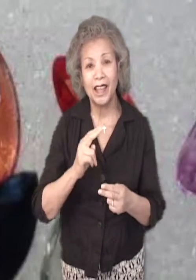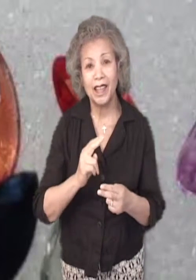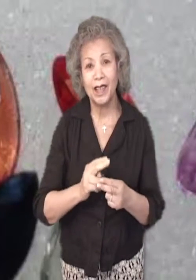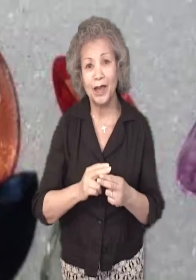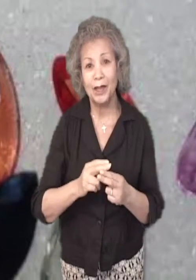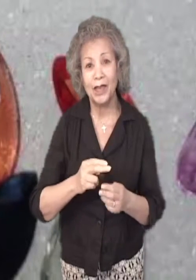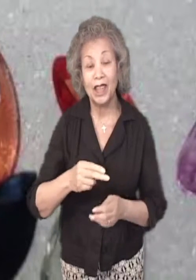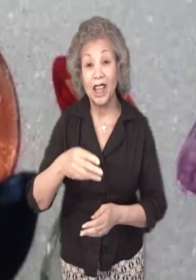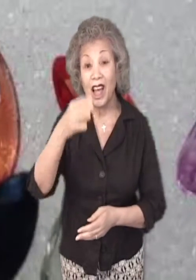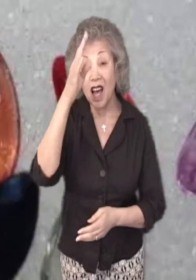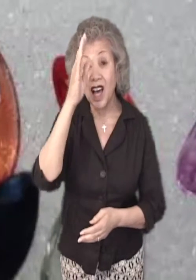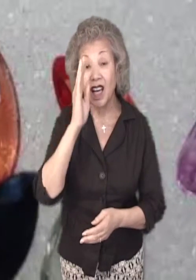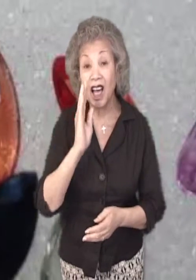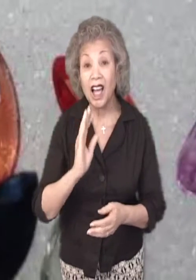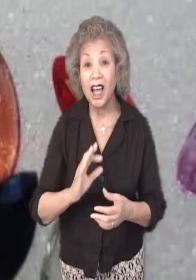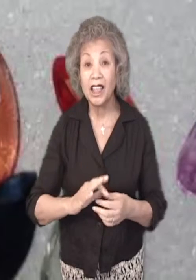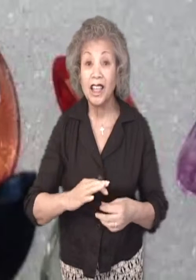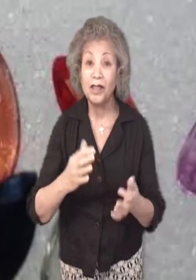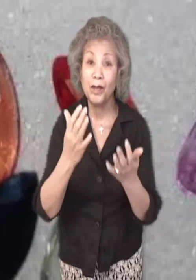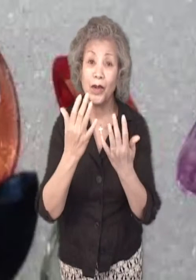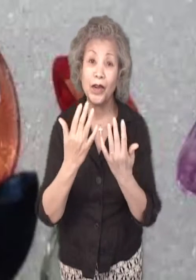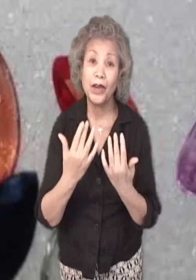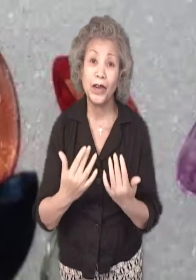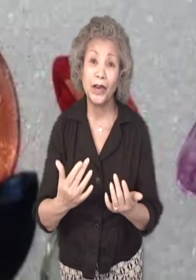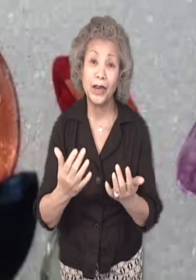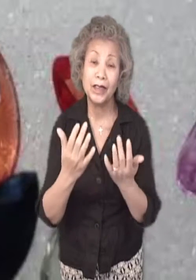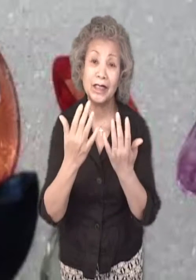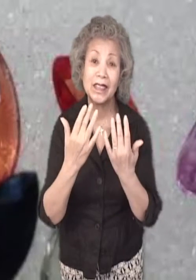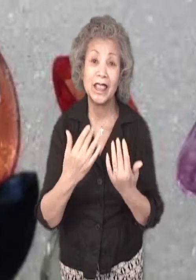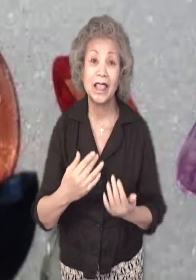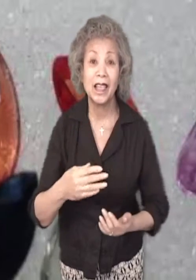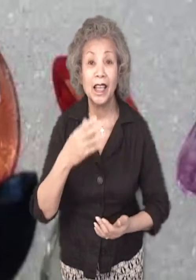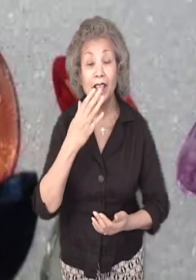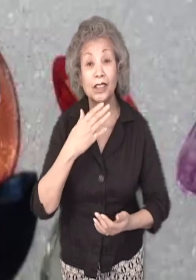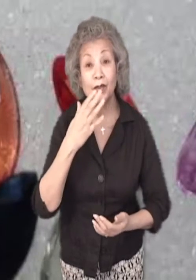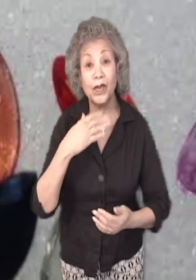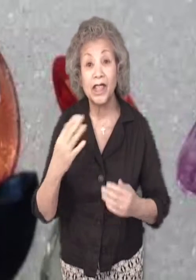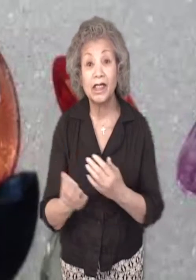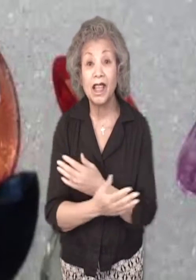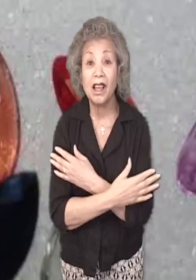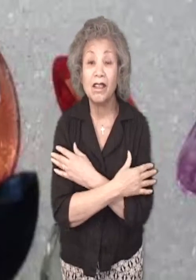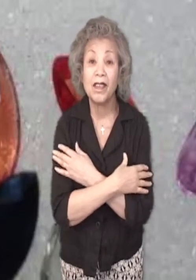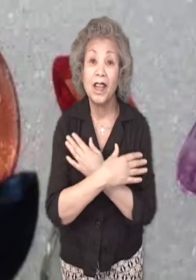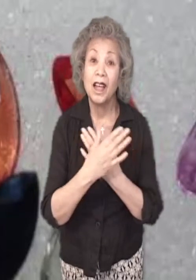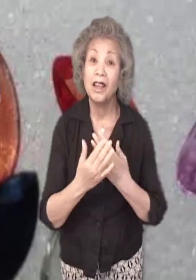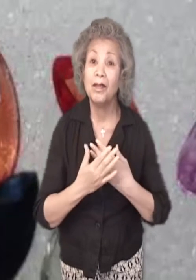God of mercy, sweet love of